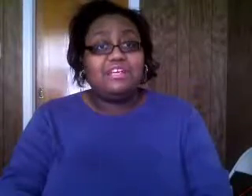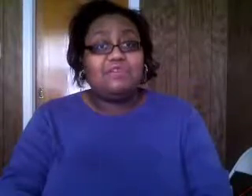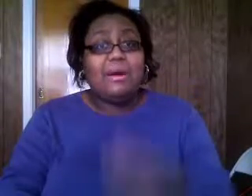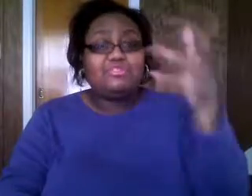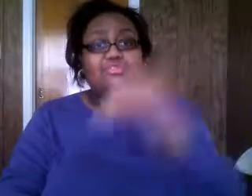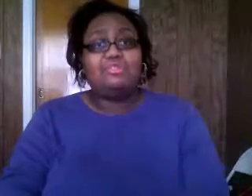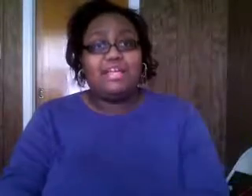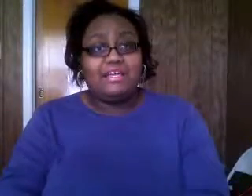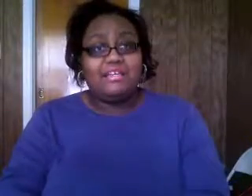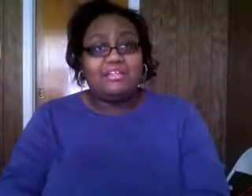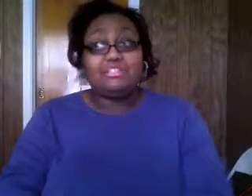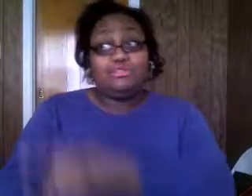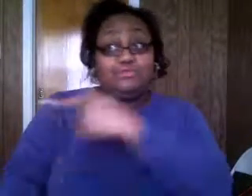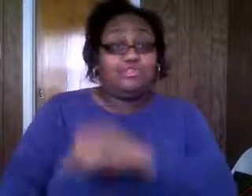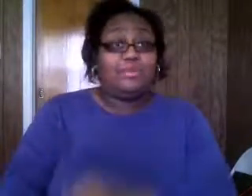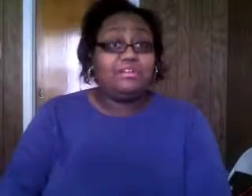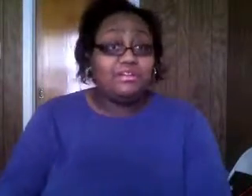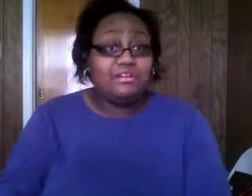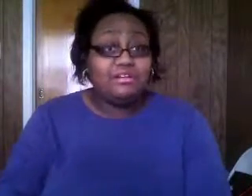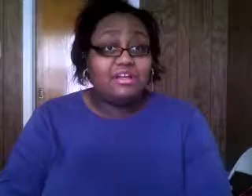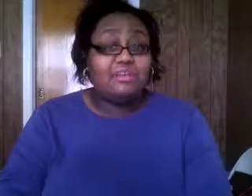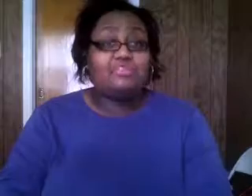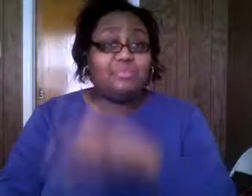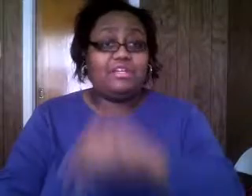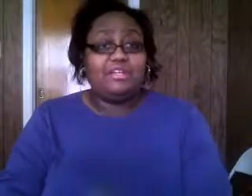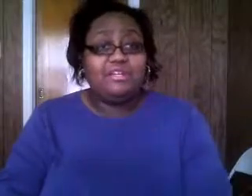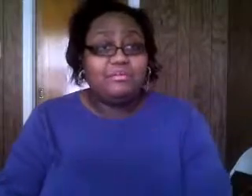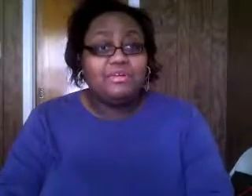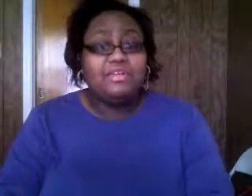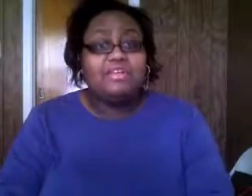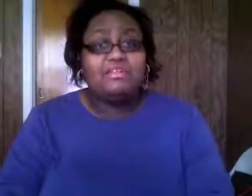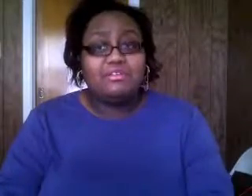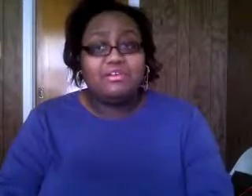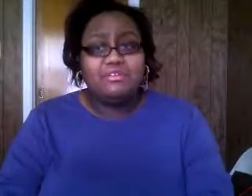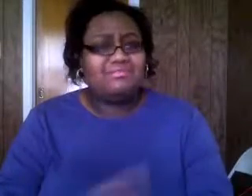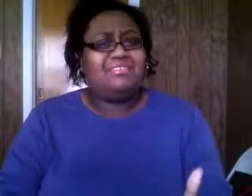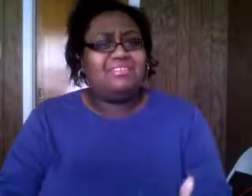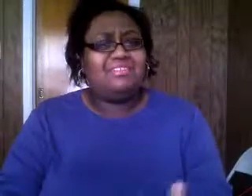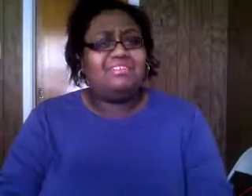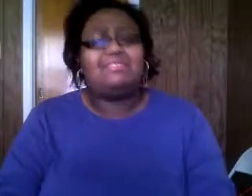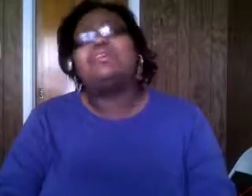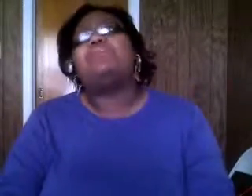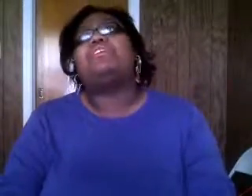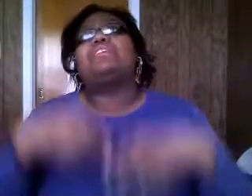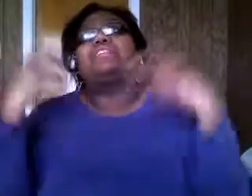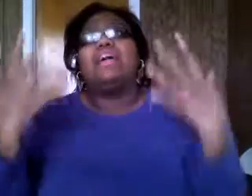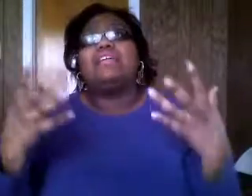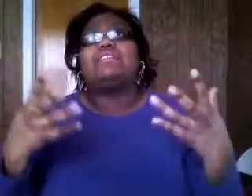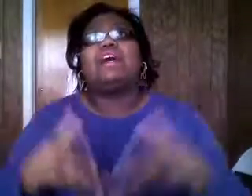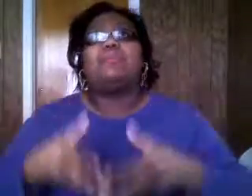why would you do that you know because you feel you better than her or you better than him you know sometimes we get that status and god